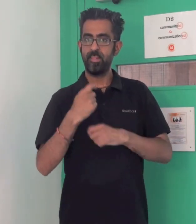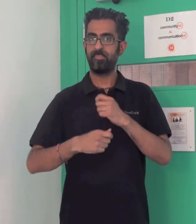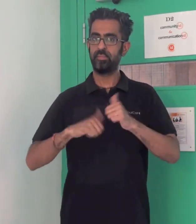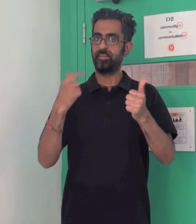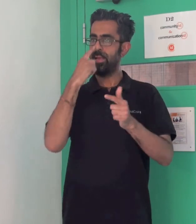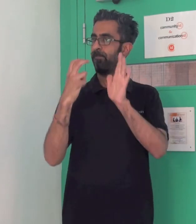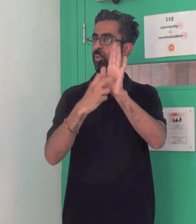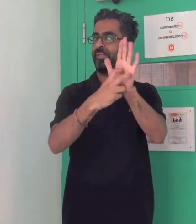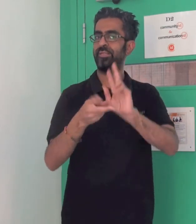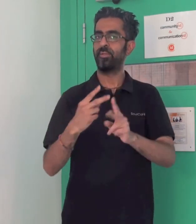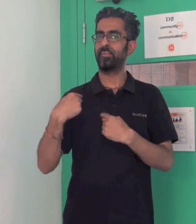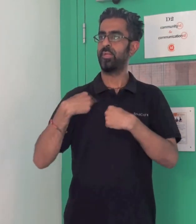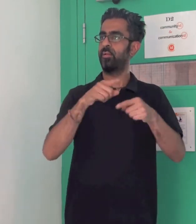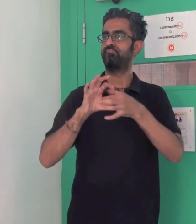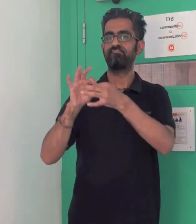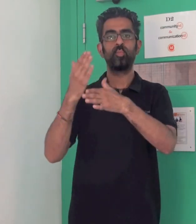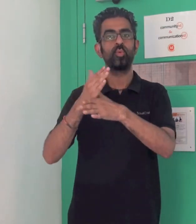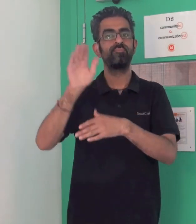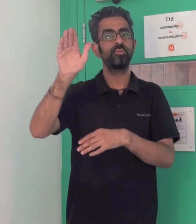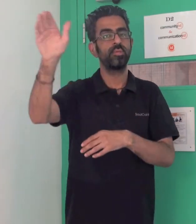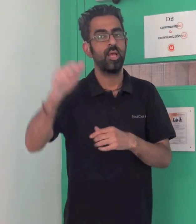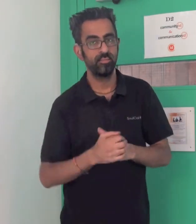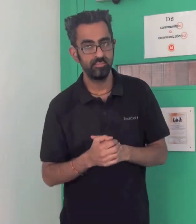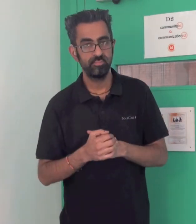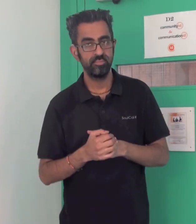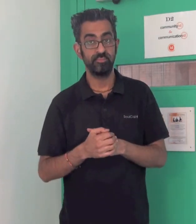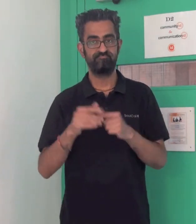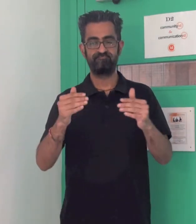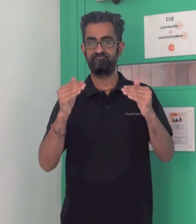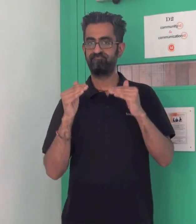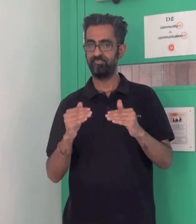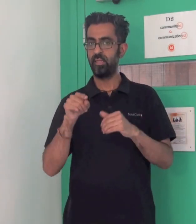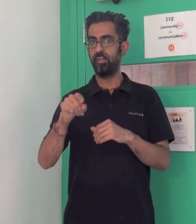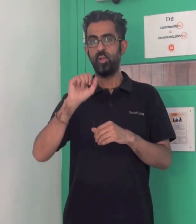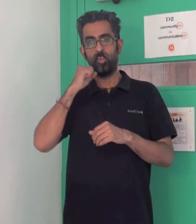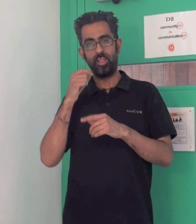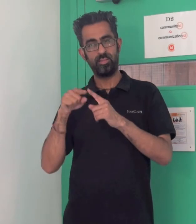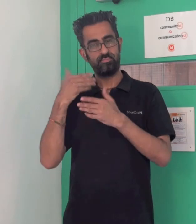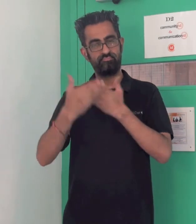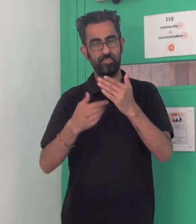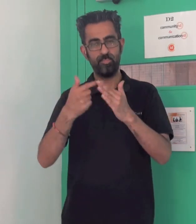So we'll be working on how to present yourself more effectively to improve your chances of bookings in the future.